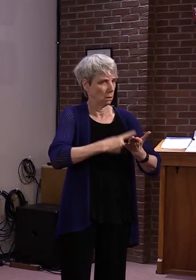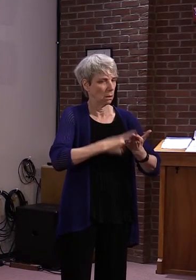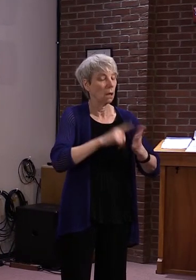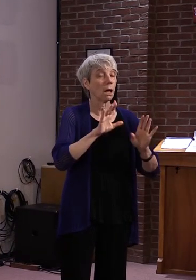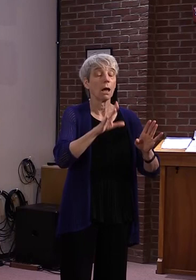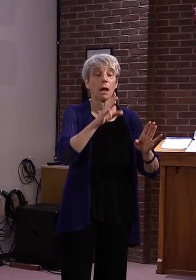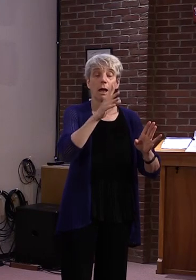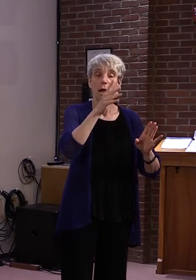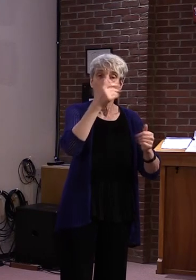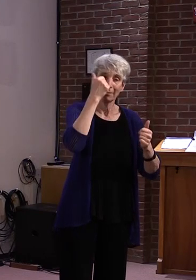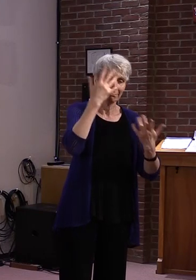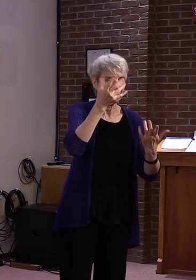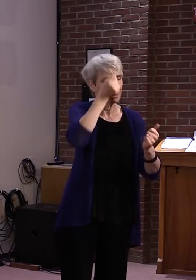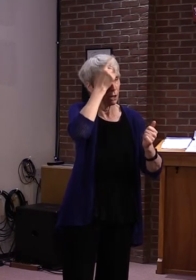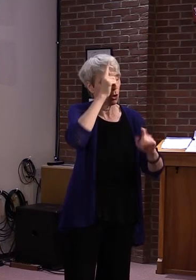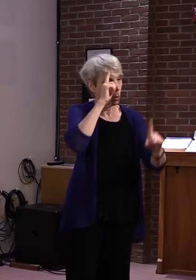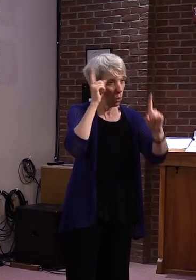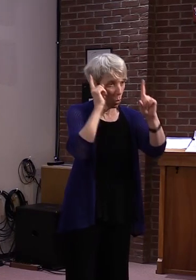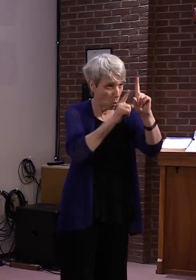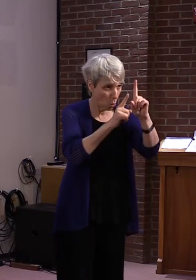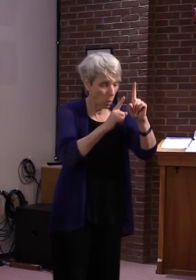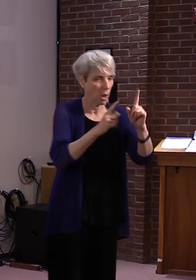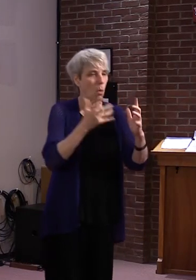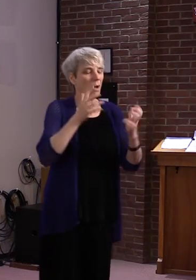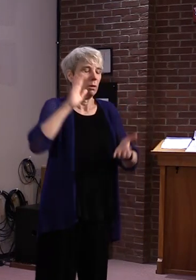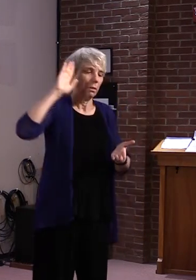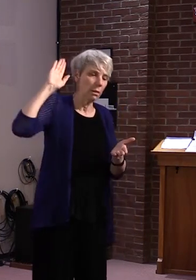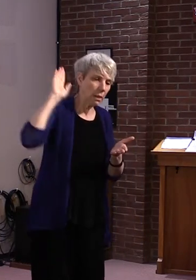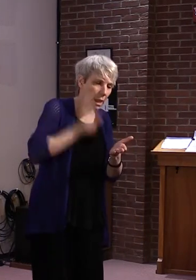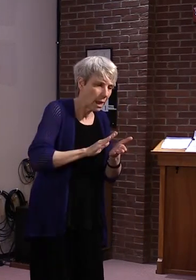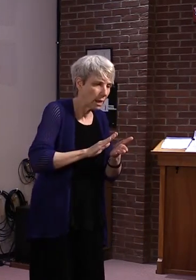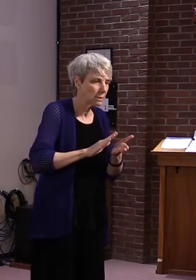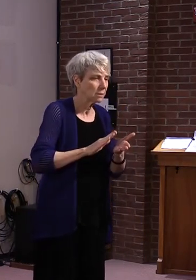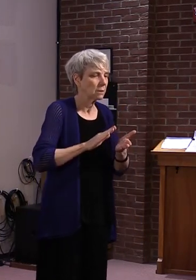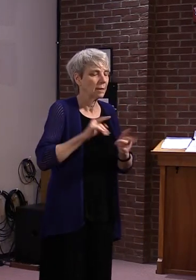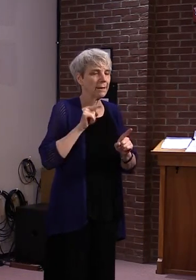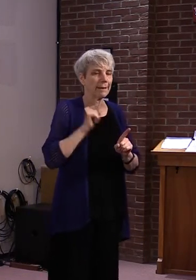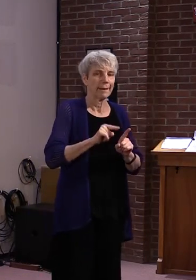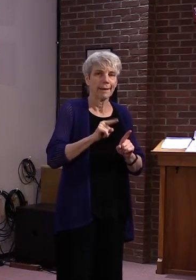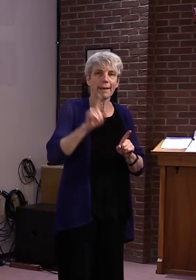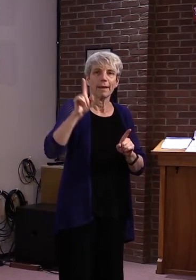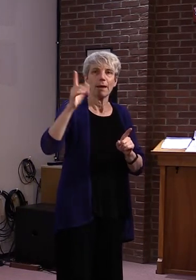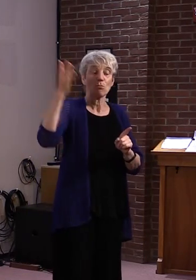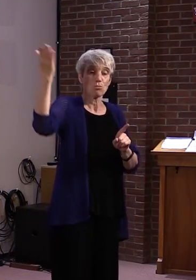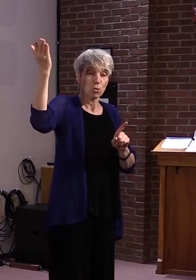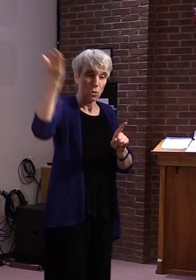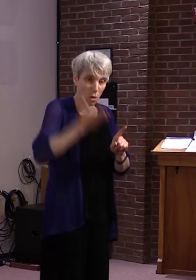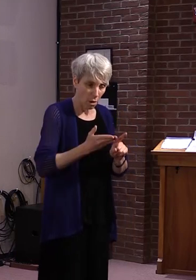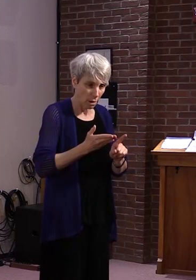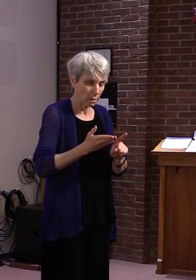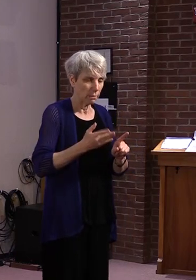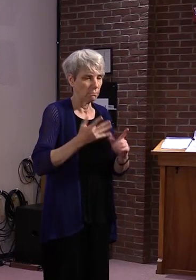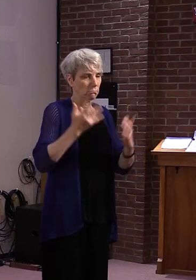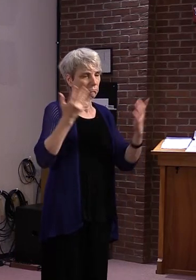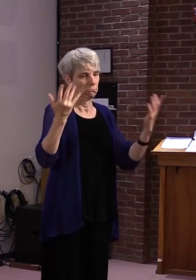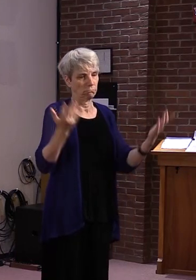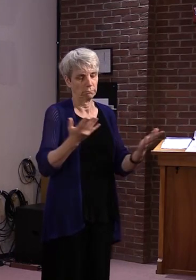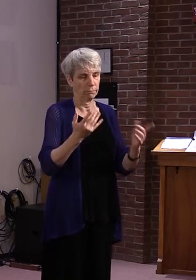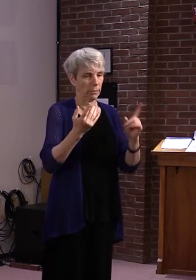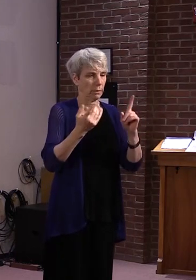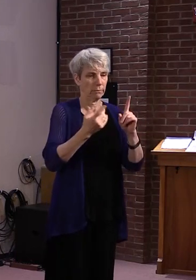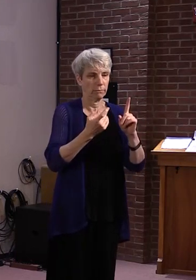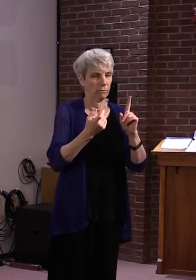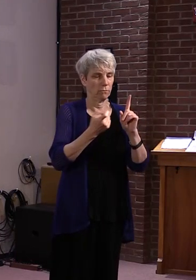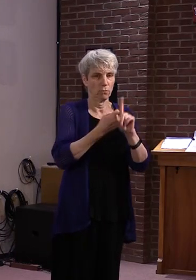travel between the time that we have to transport from the